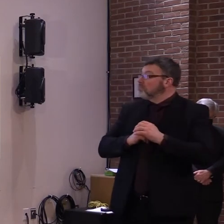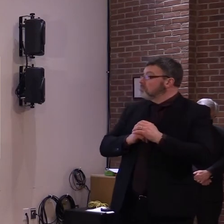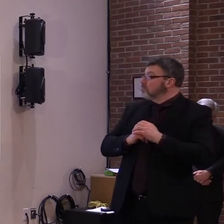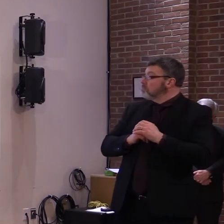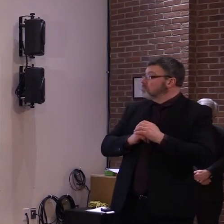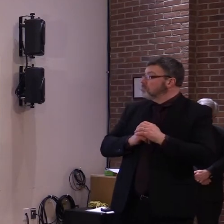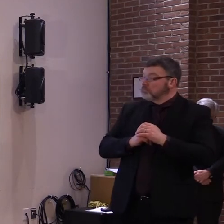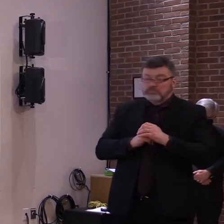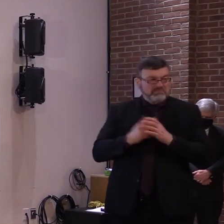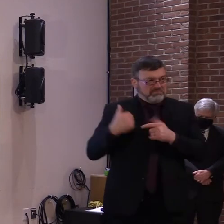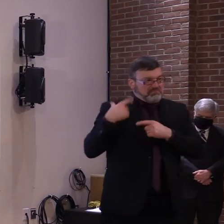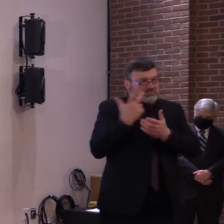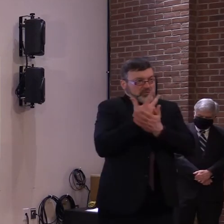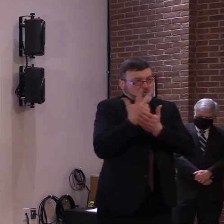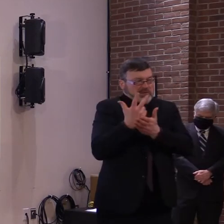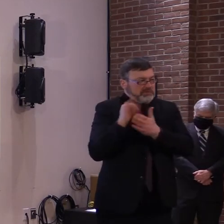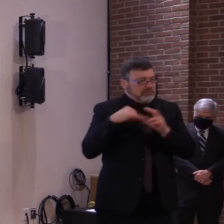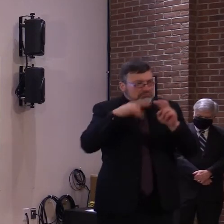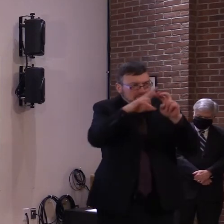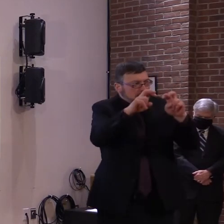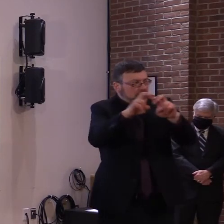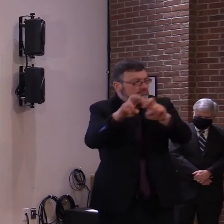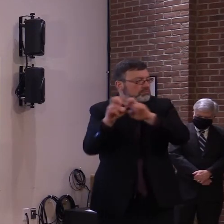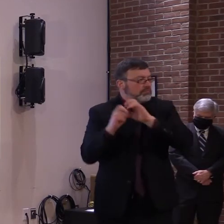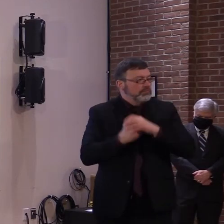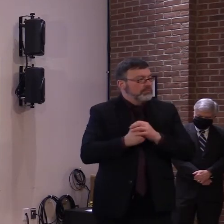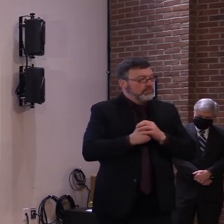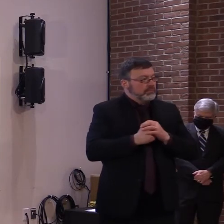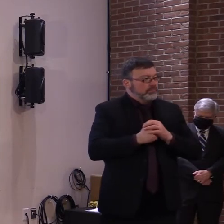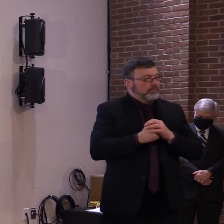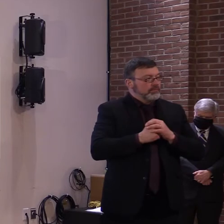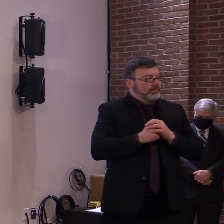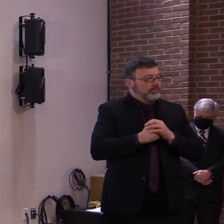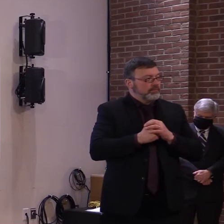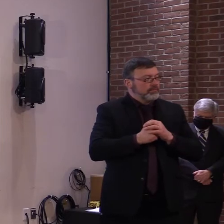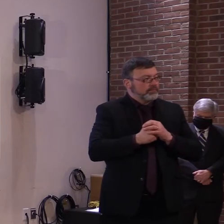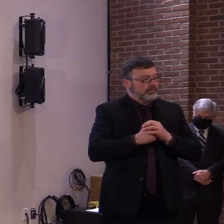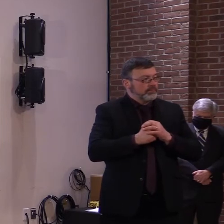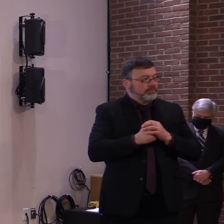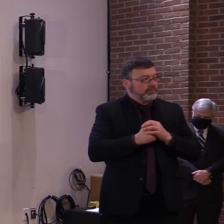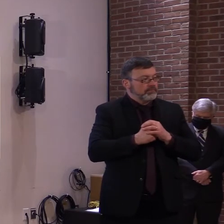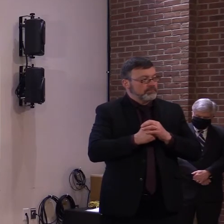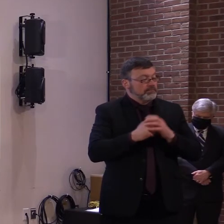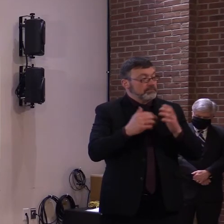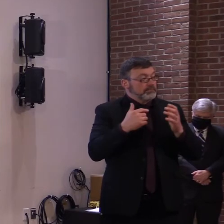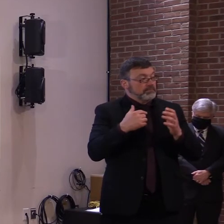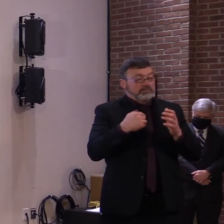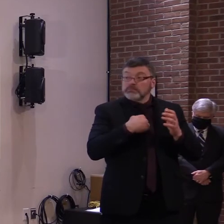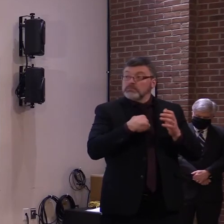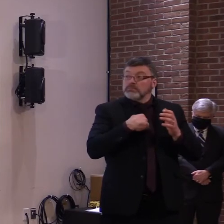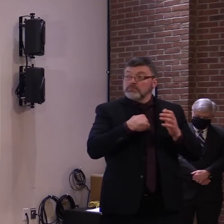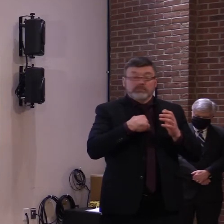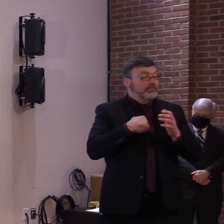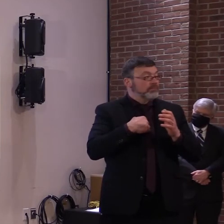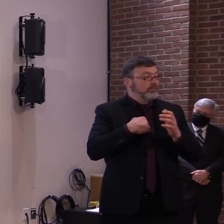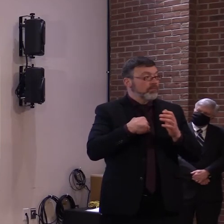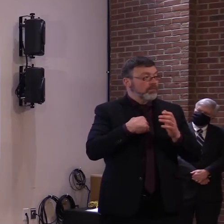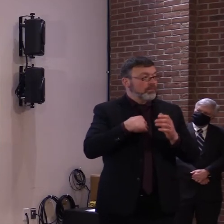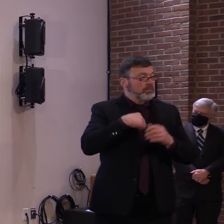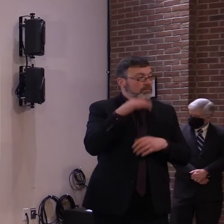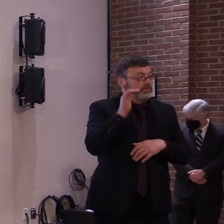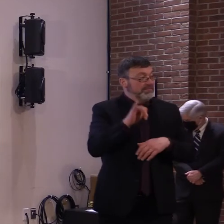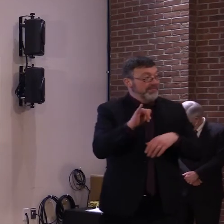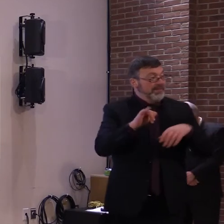As you know, driving the outbreaks for the longest period of time has been the long-term care facilities.